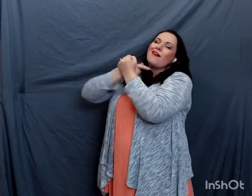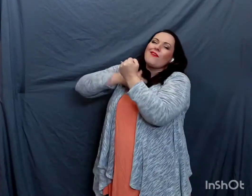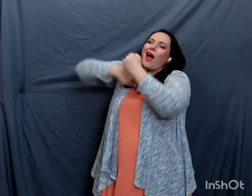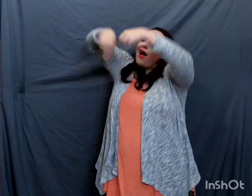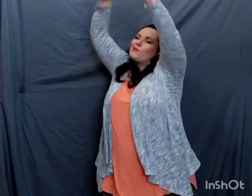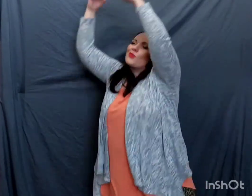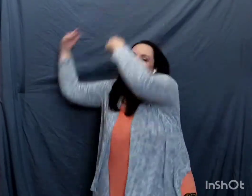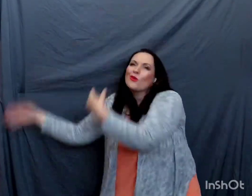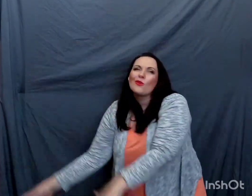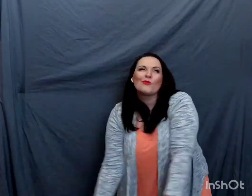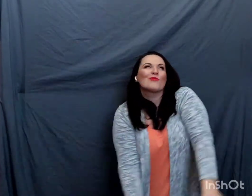praise you